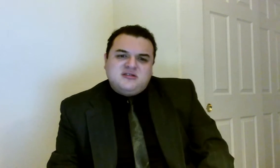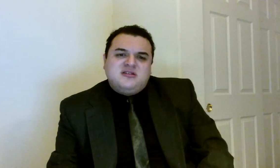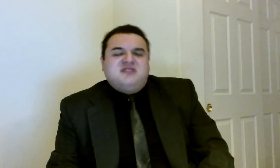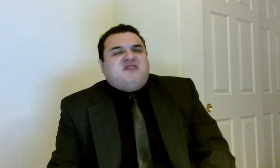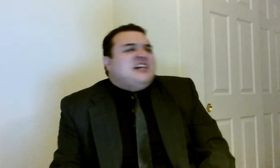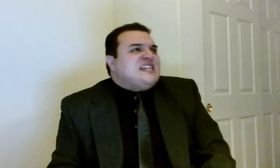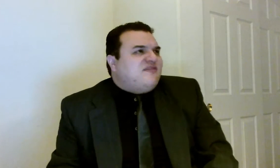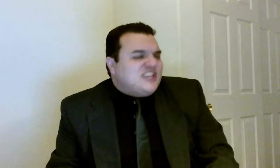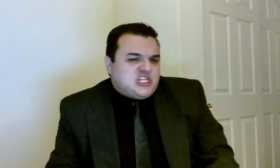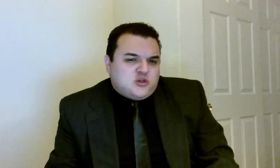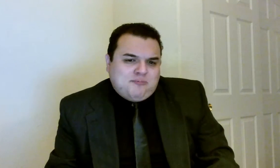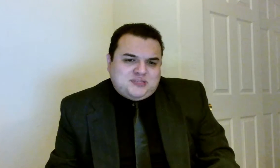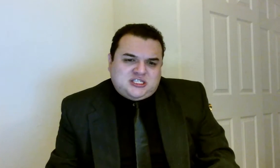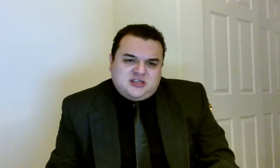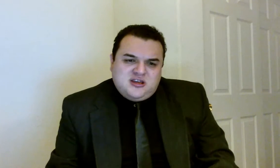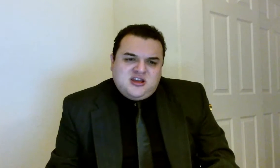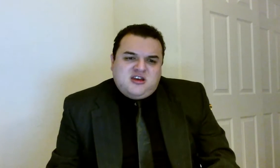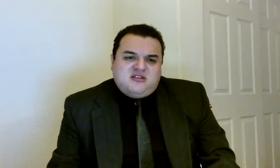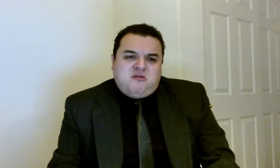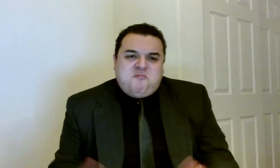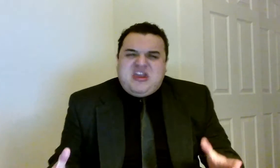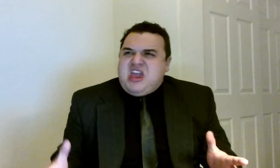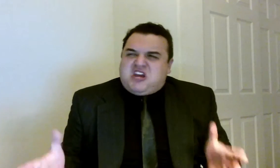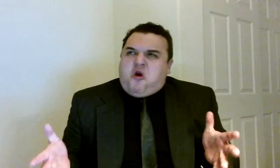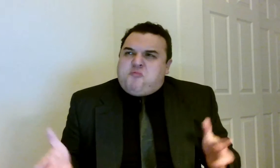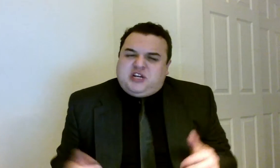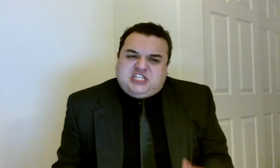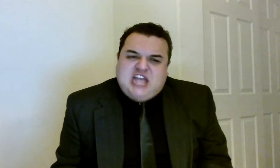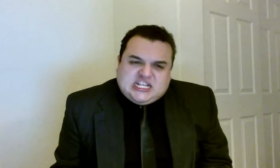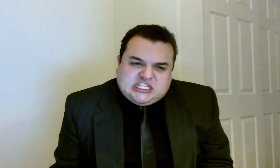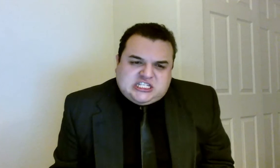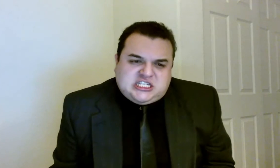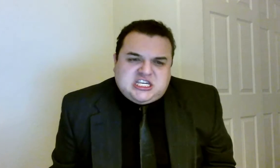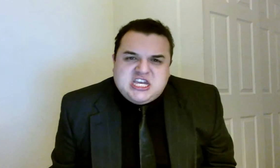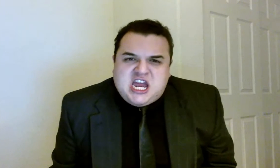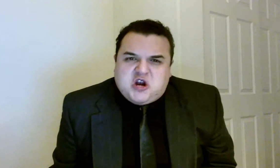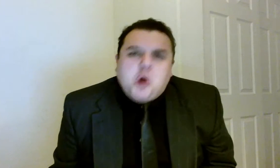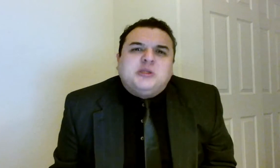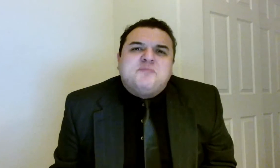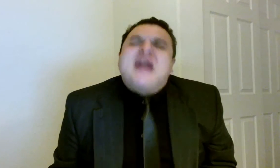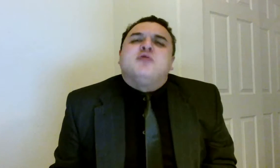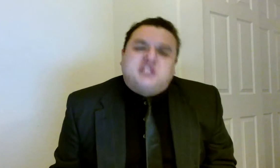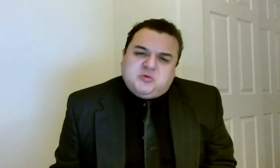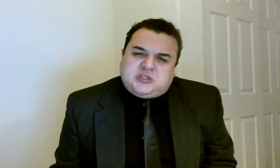their hunting and fishing trips, their big corporate jets, golden parachutes.